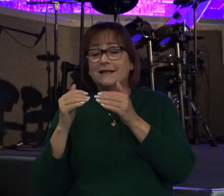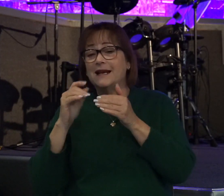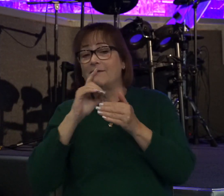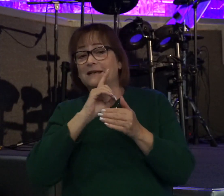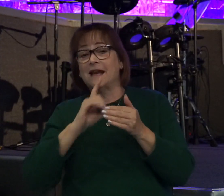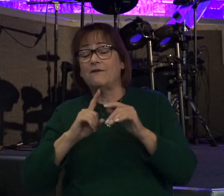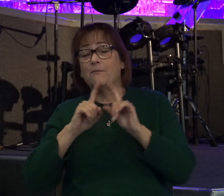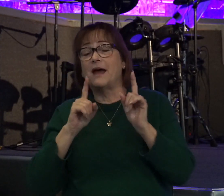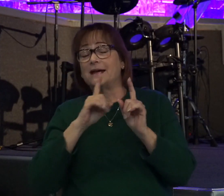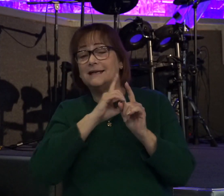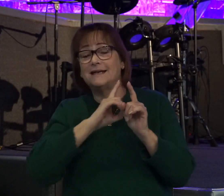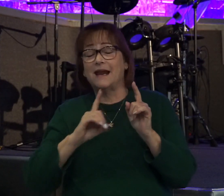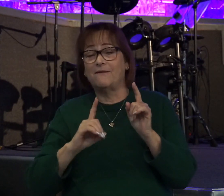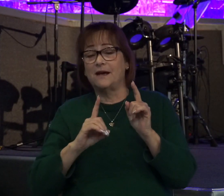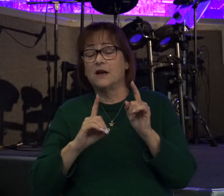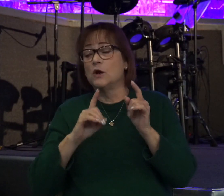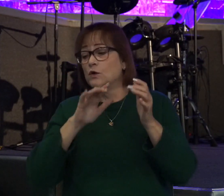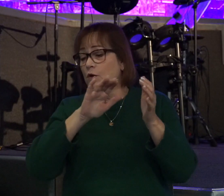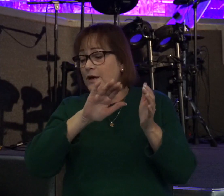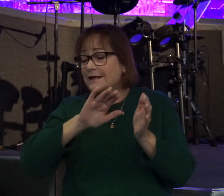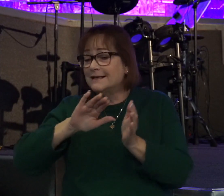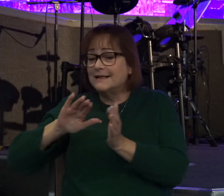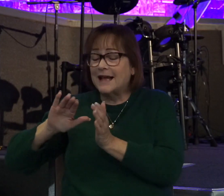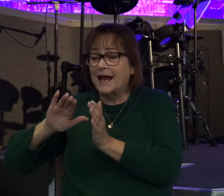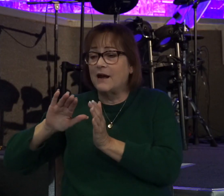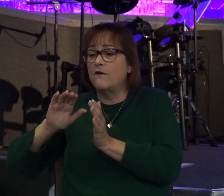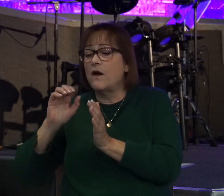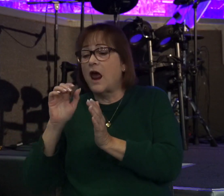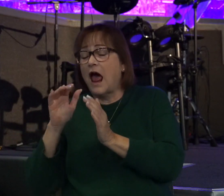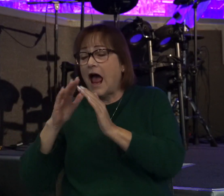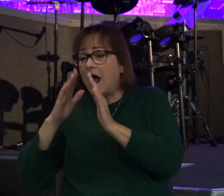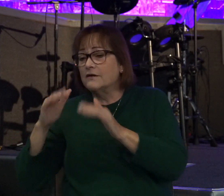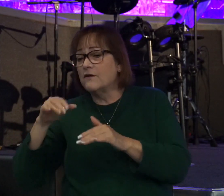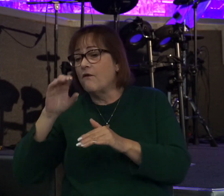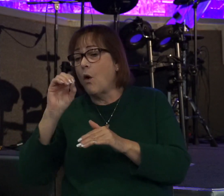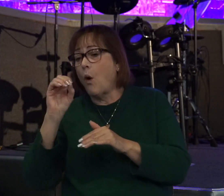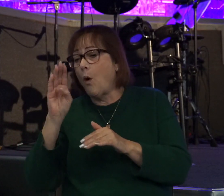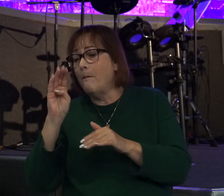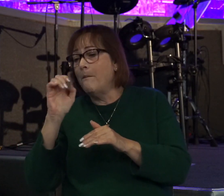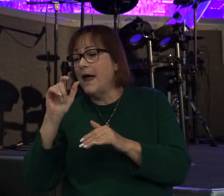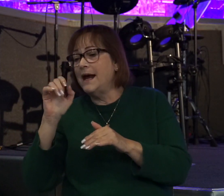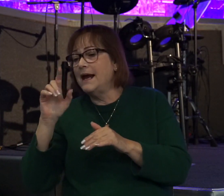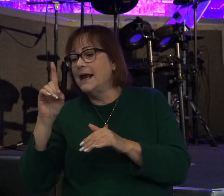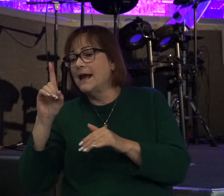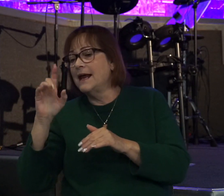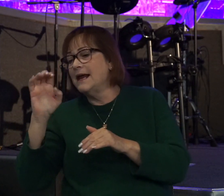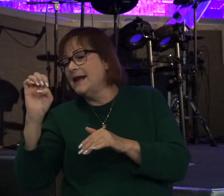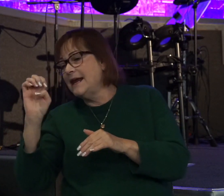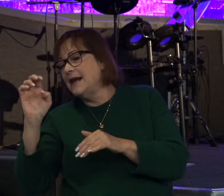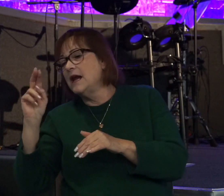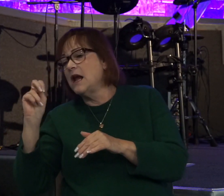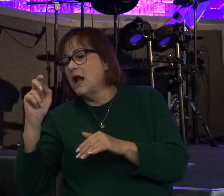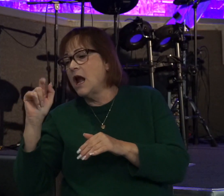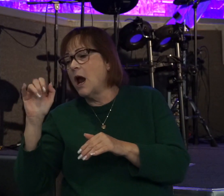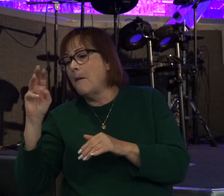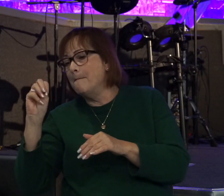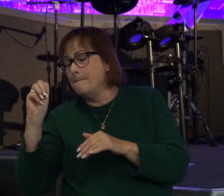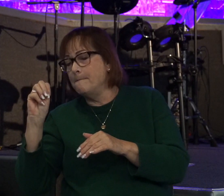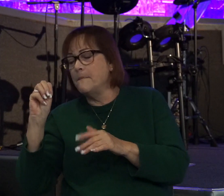But David took it aside into the house of Obed-Edom the Gittite. The ark of the Lord remained in the